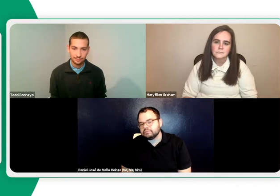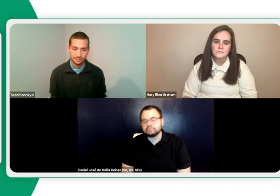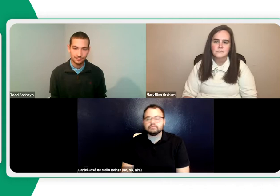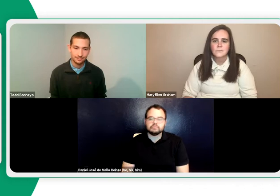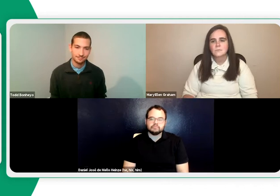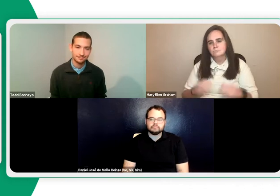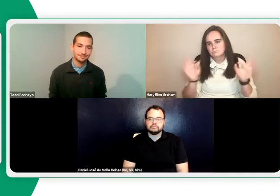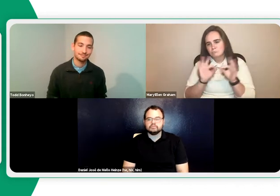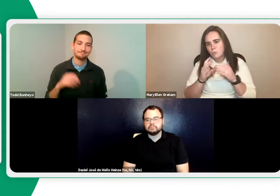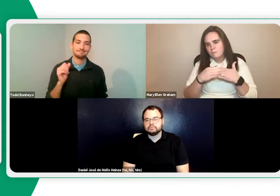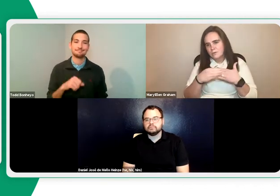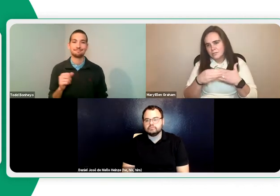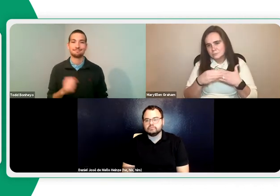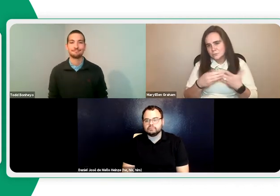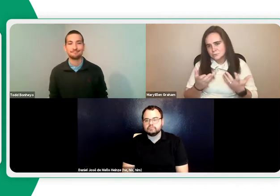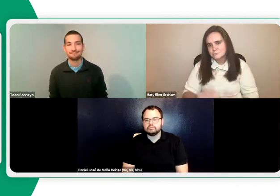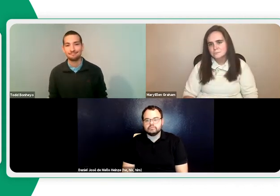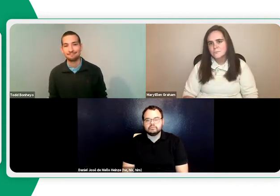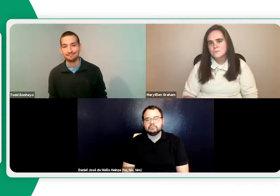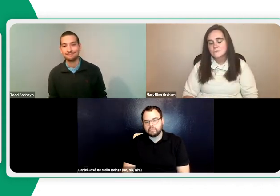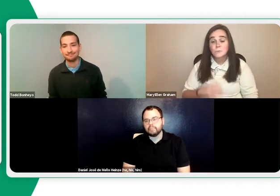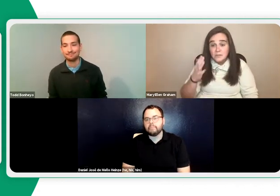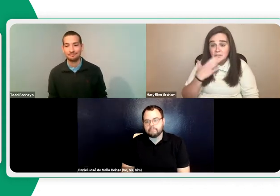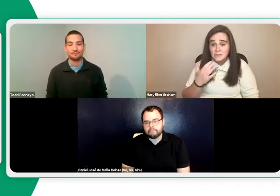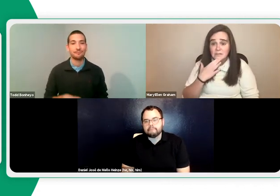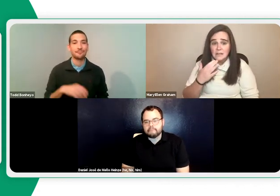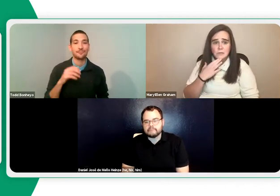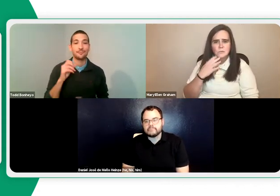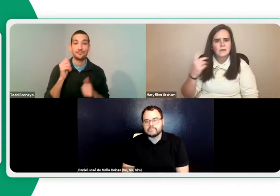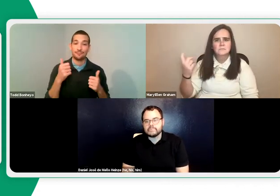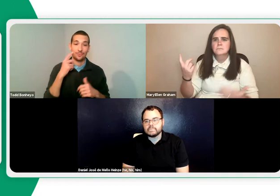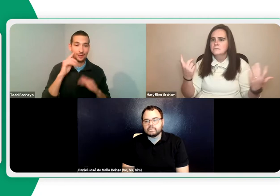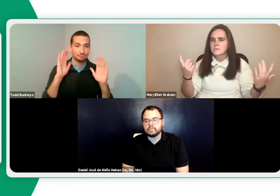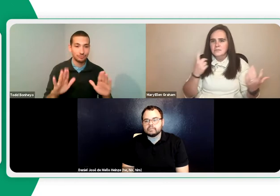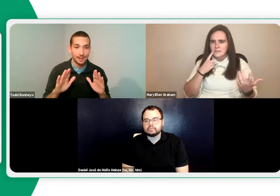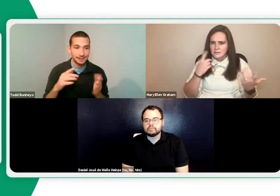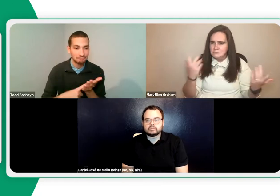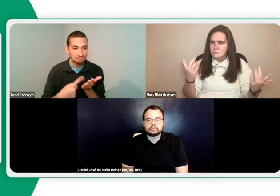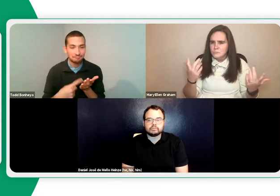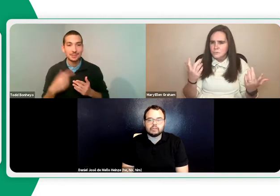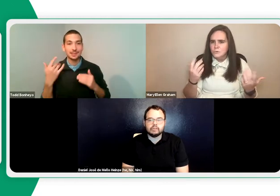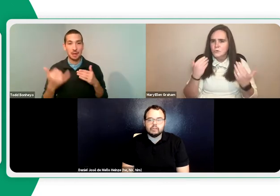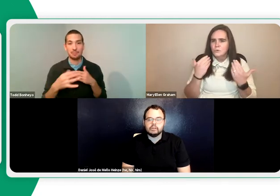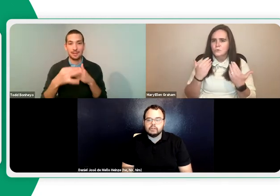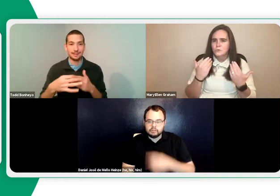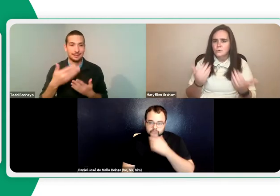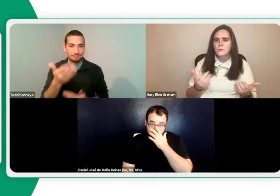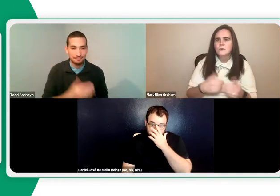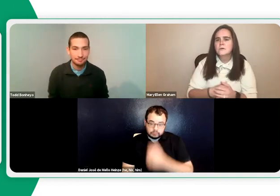in. You know, and some students do feel that. makes them feel more comfortable. Mary Ellen, it's great that you're flexible. Yeah.